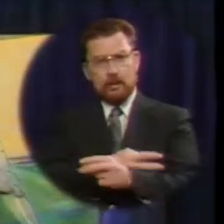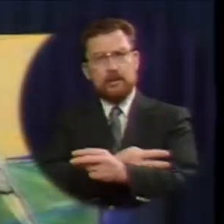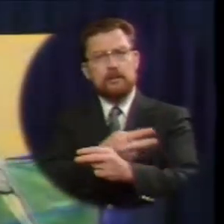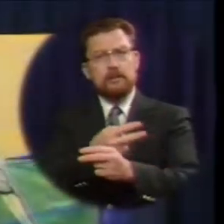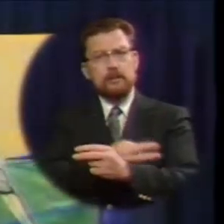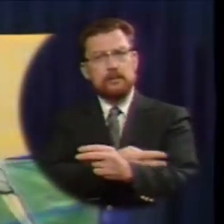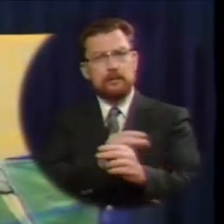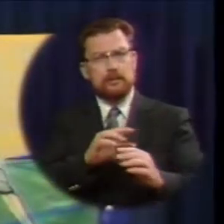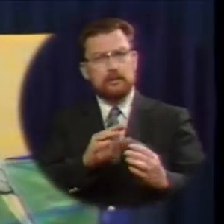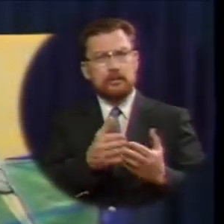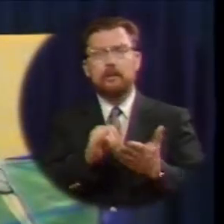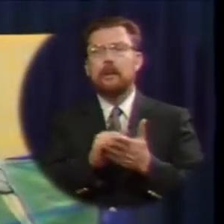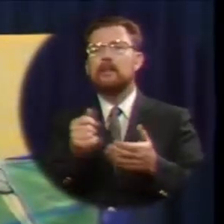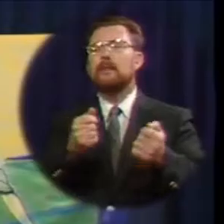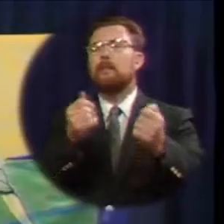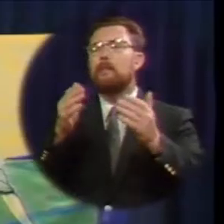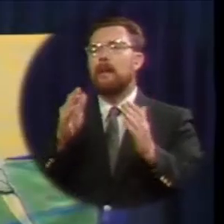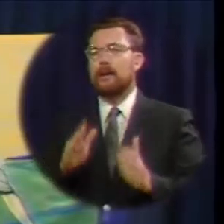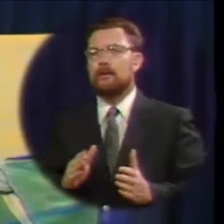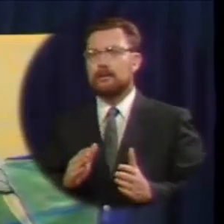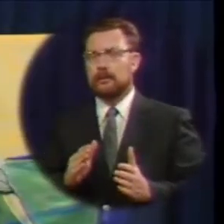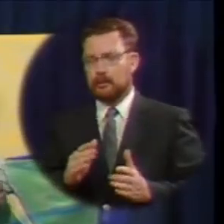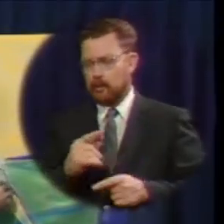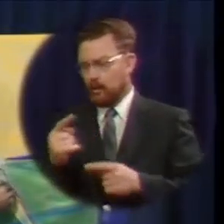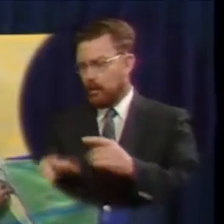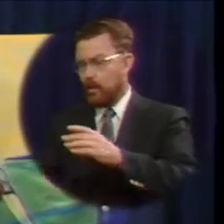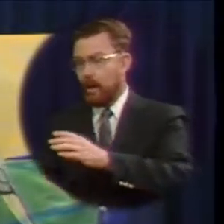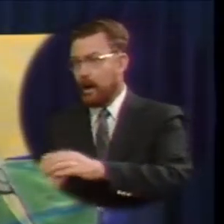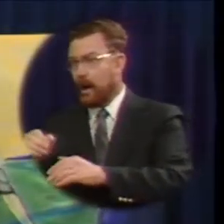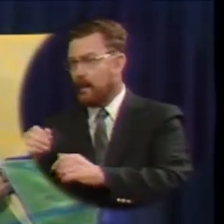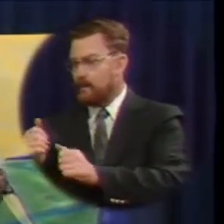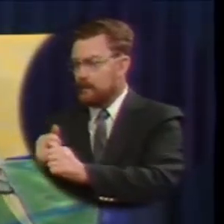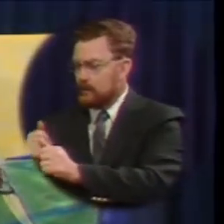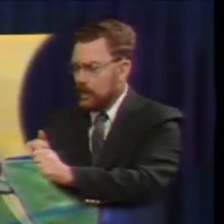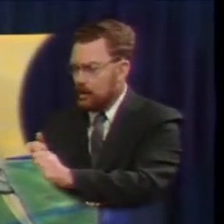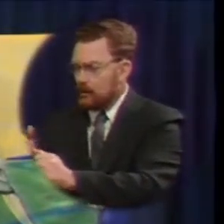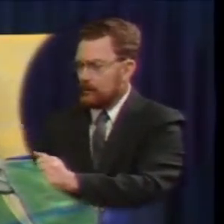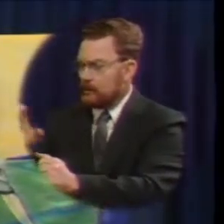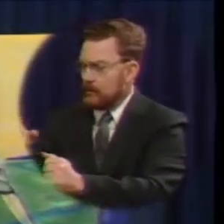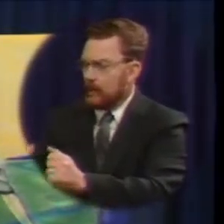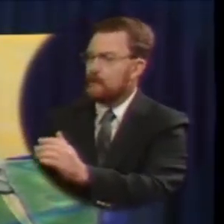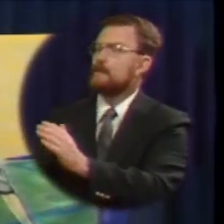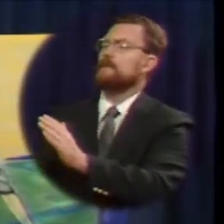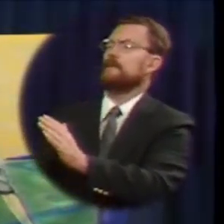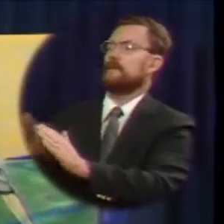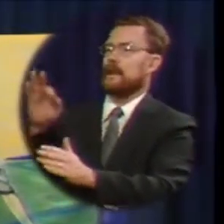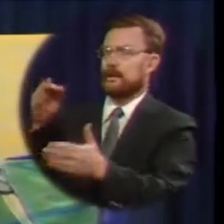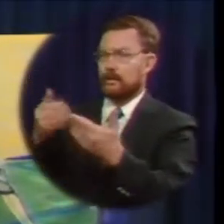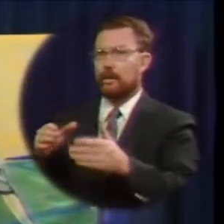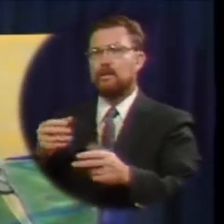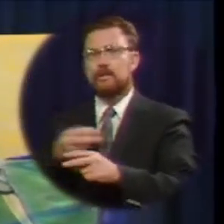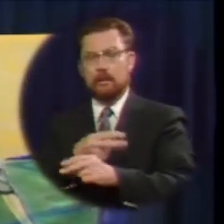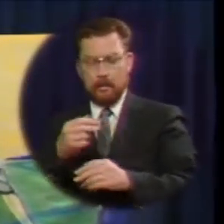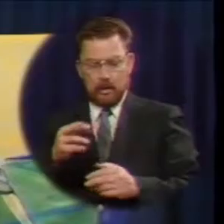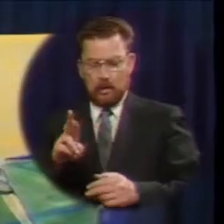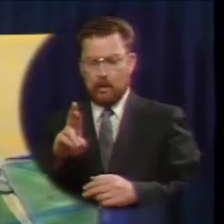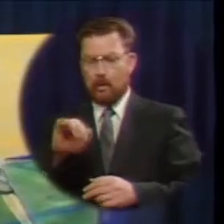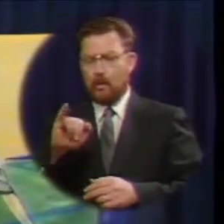it is the master shepherd that goes after pursues and seeks his lost sheep even risking his own life